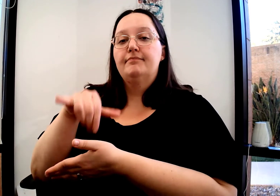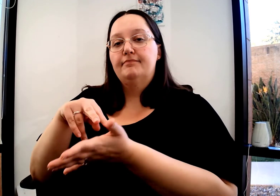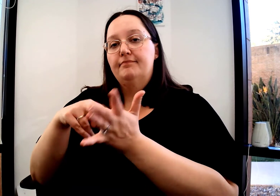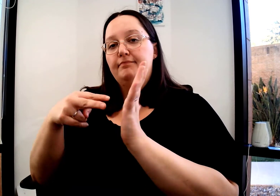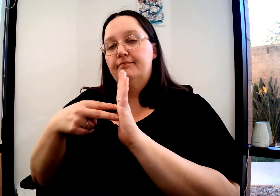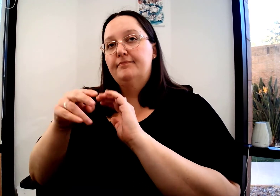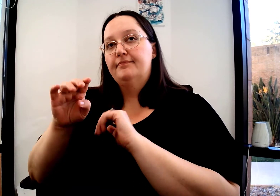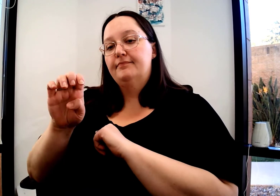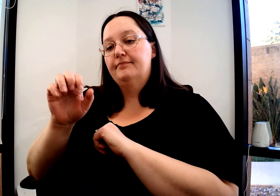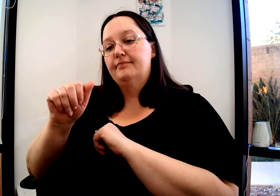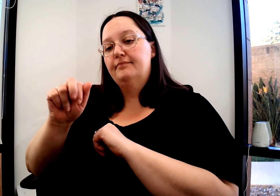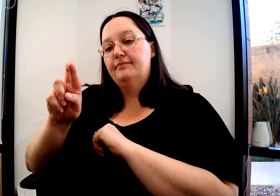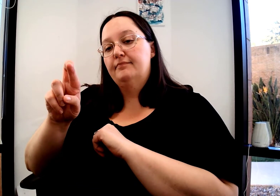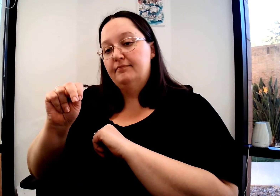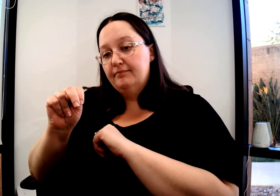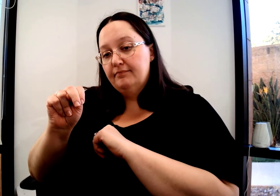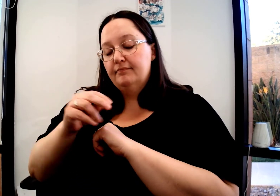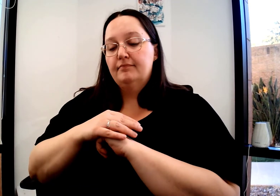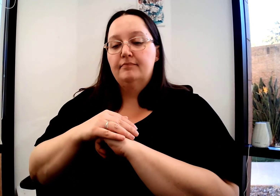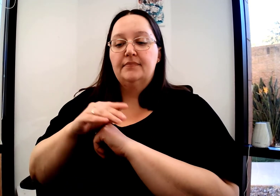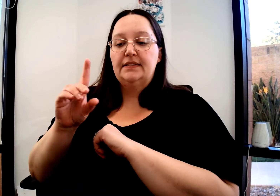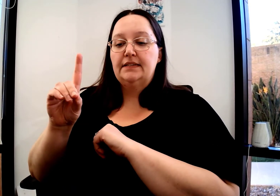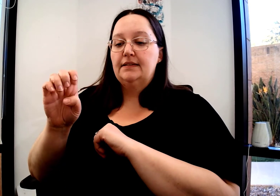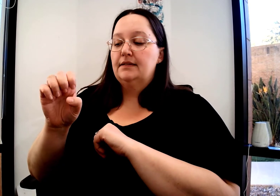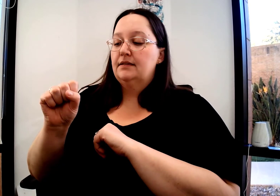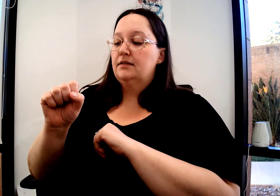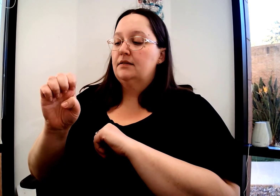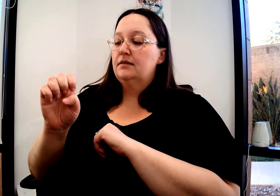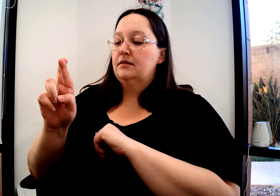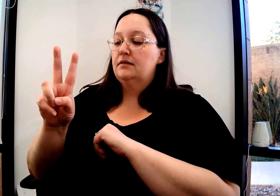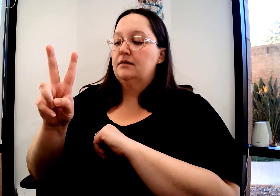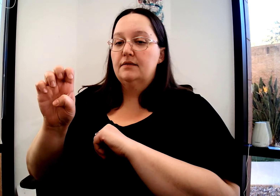this means earn or deserve.